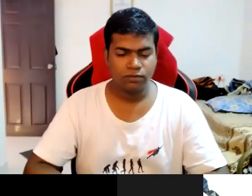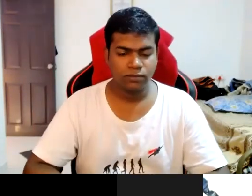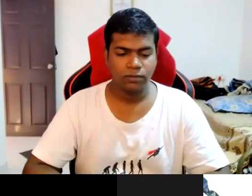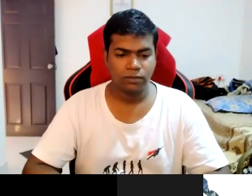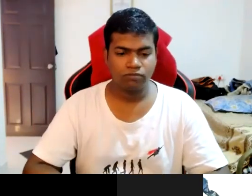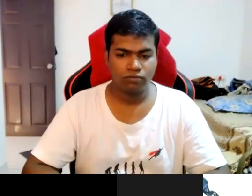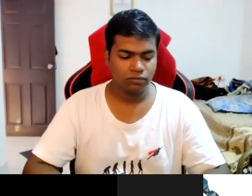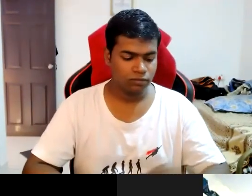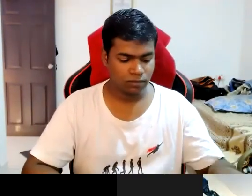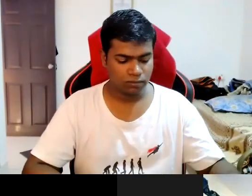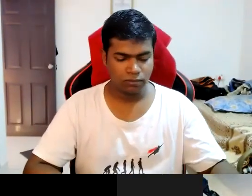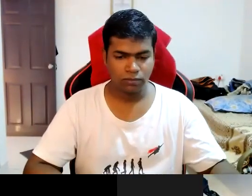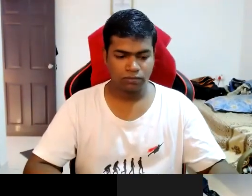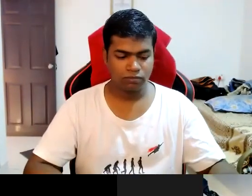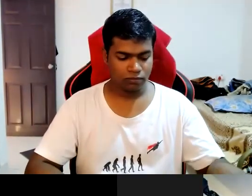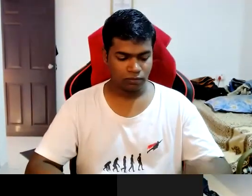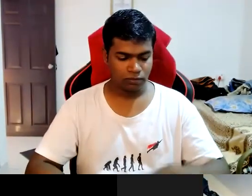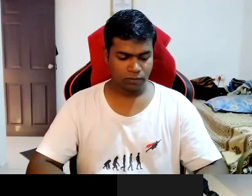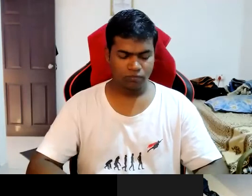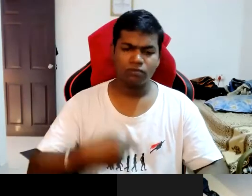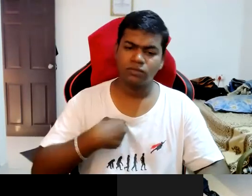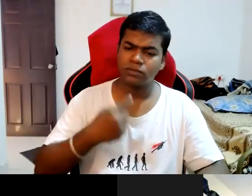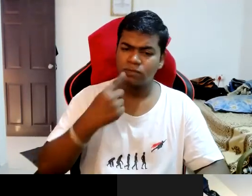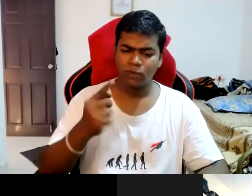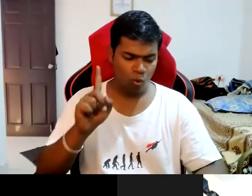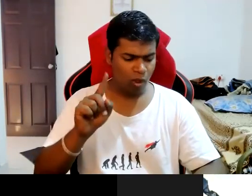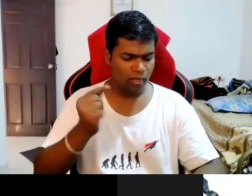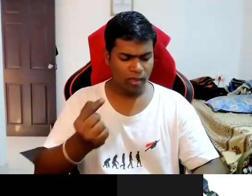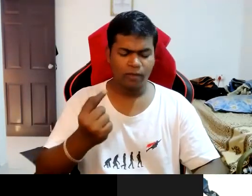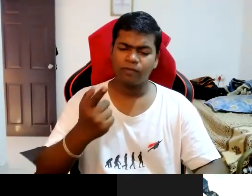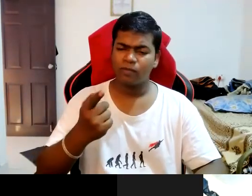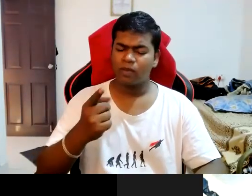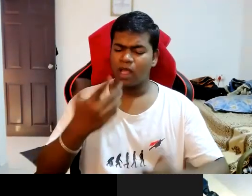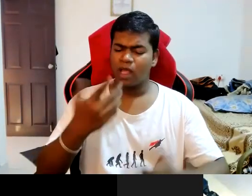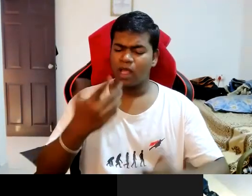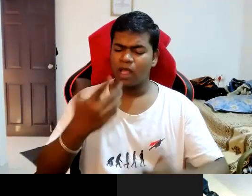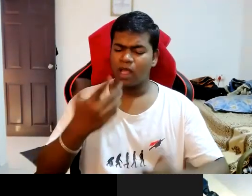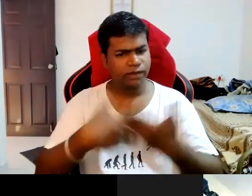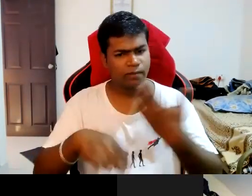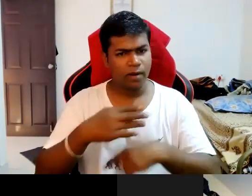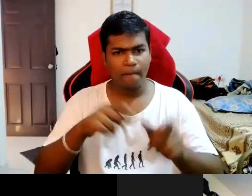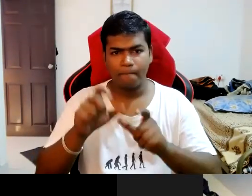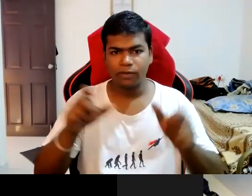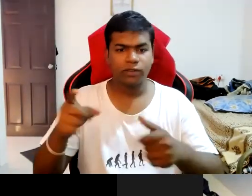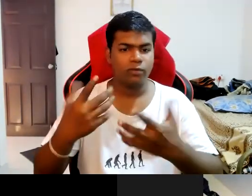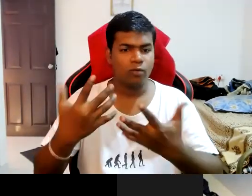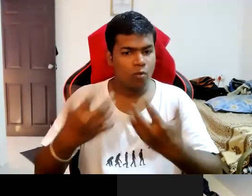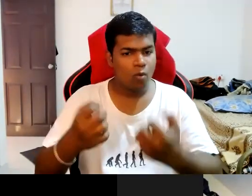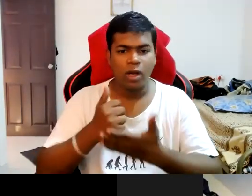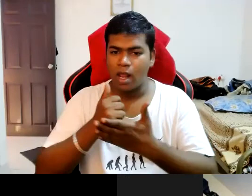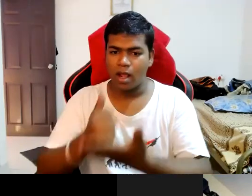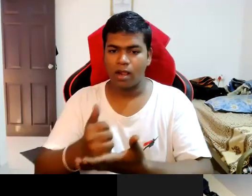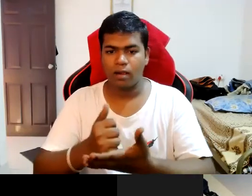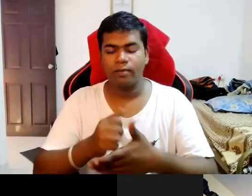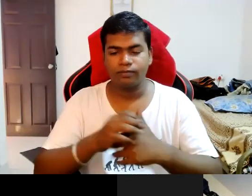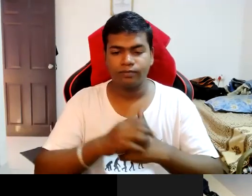see i can tell one thing every disabled person need help in one way or some other way that is one thing you